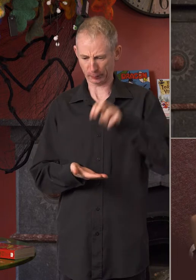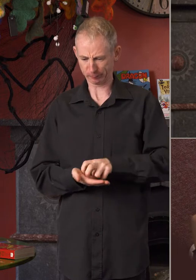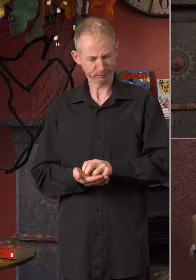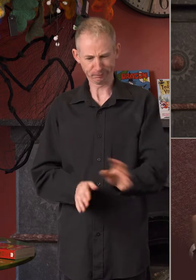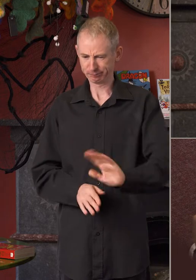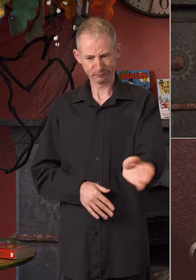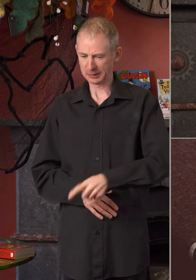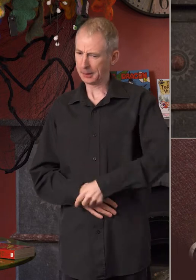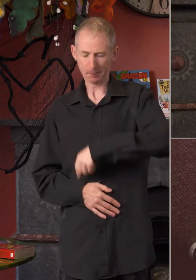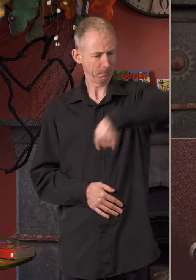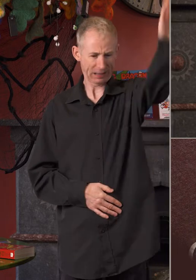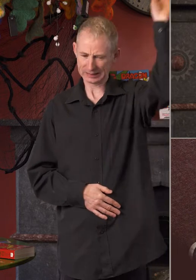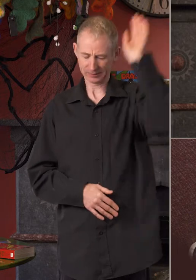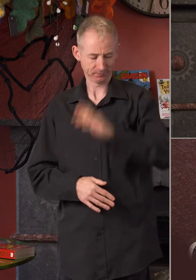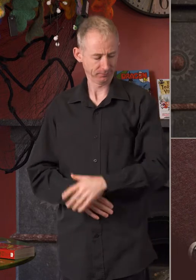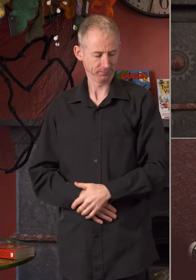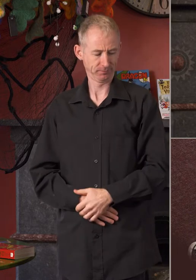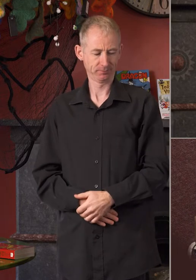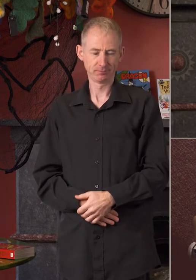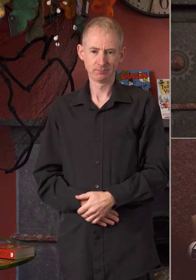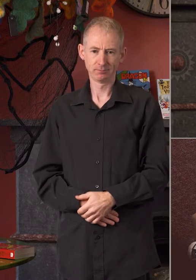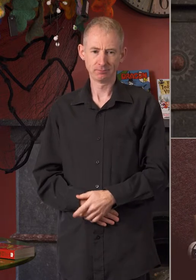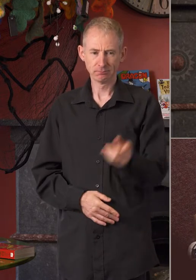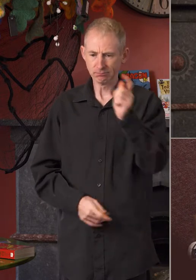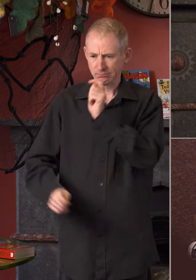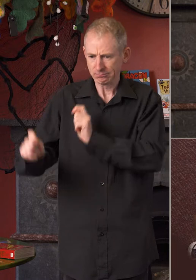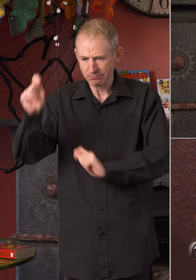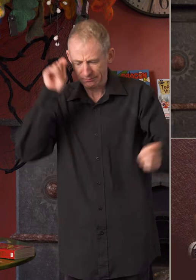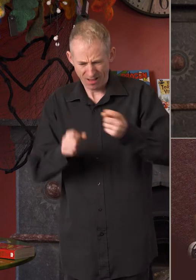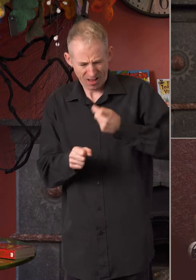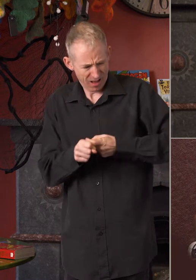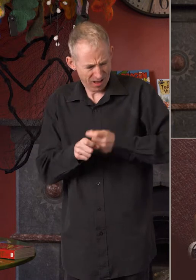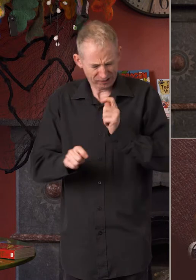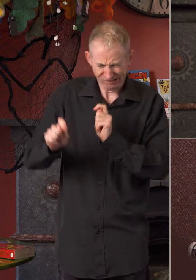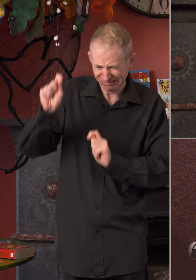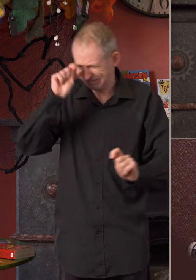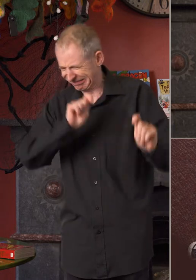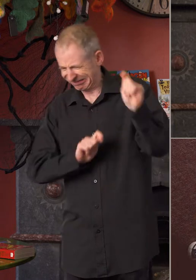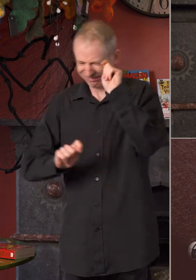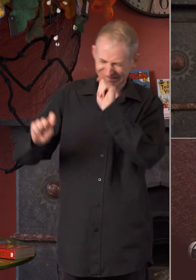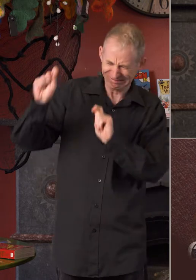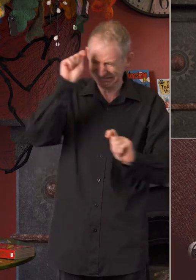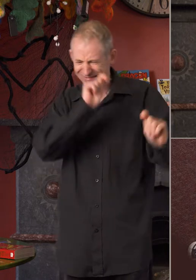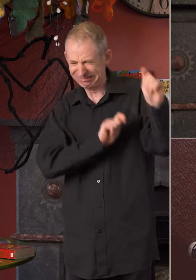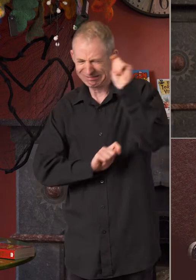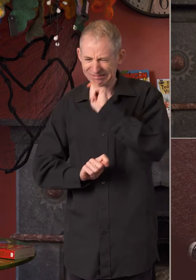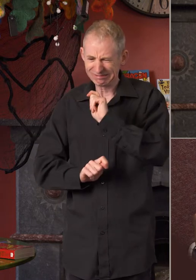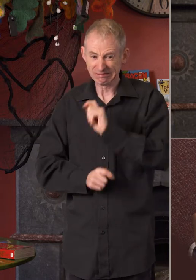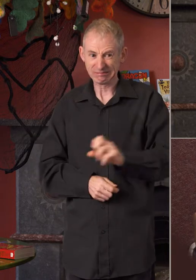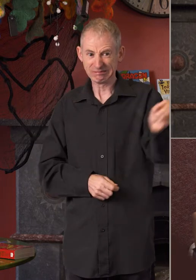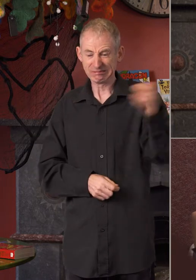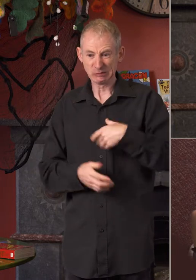I sent him back. So they thought very hard and